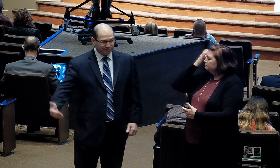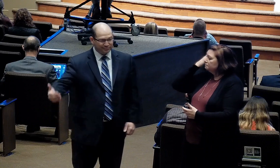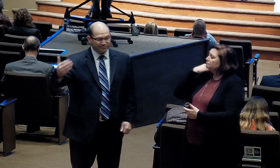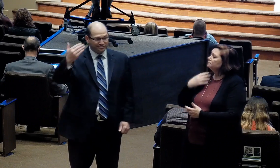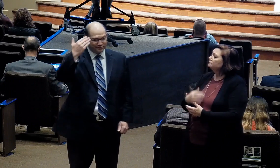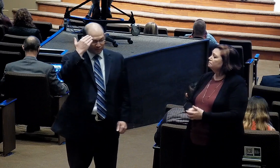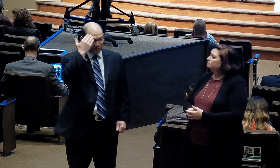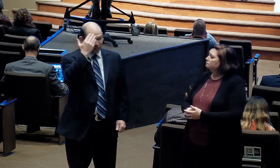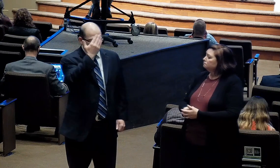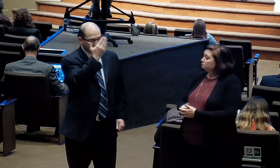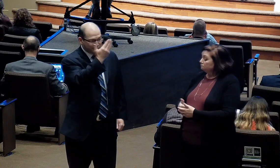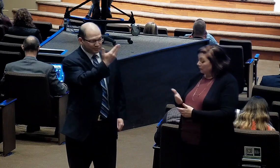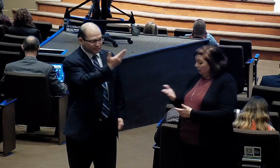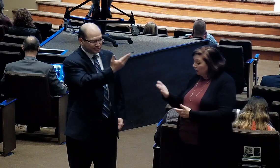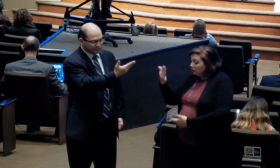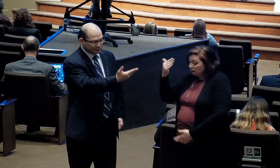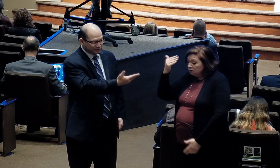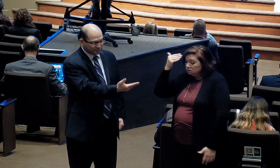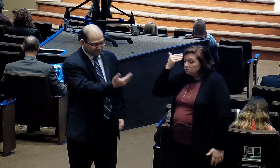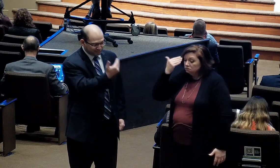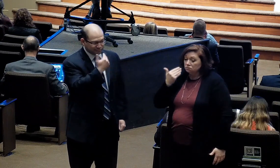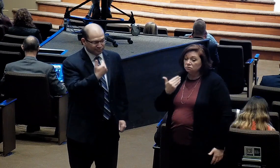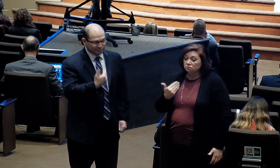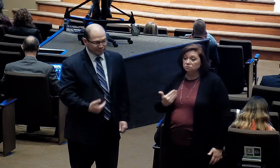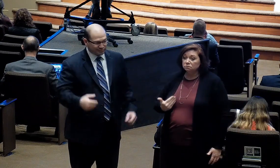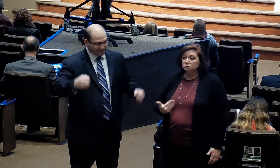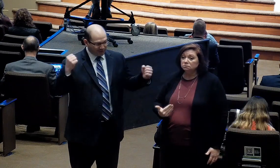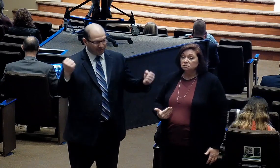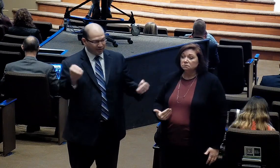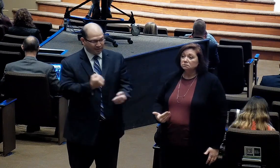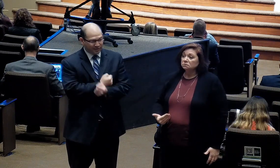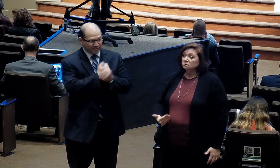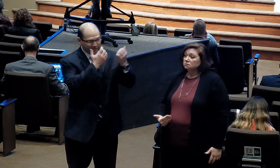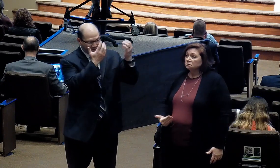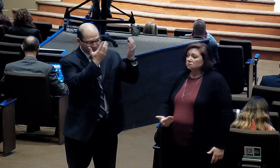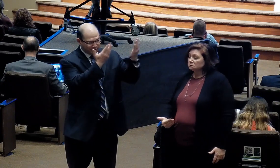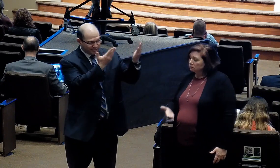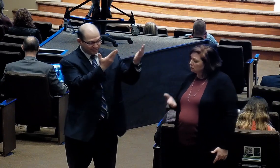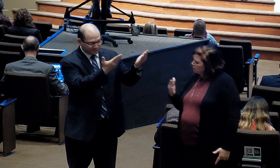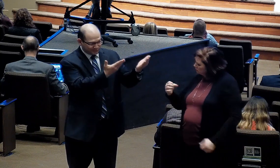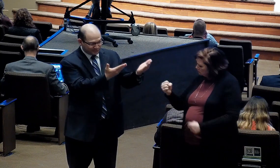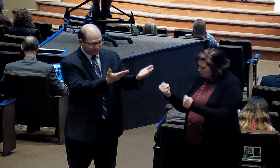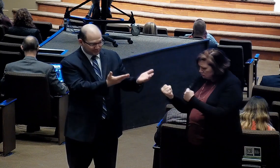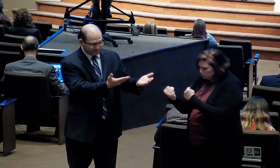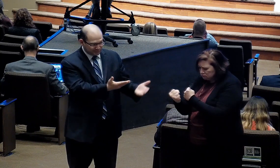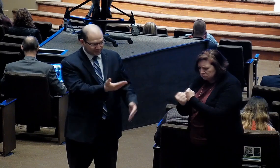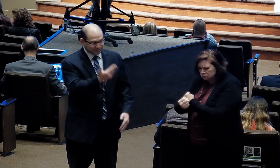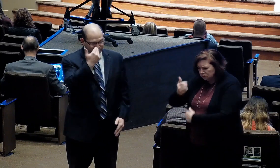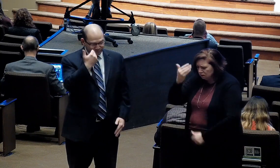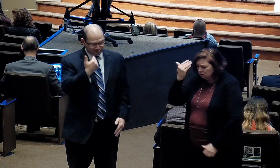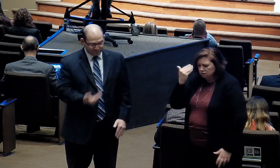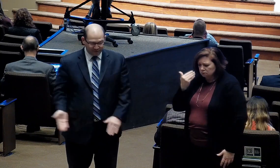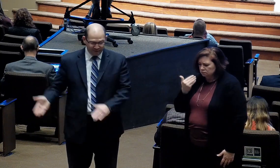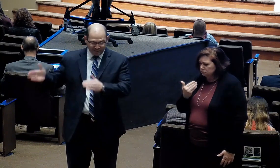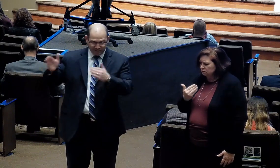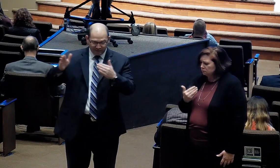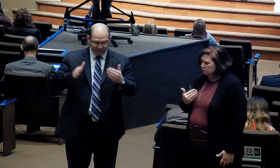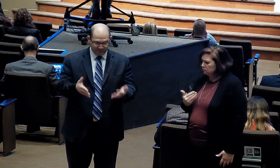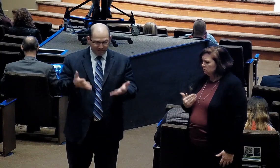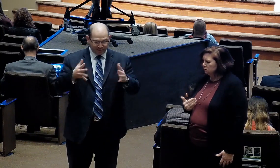you. I love you. I gave my